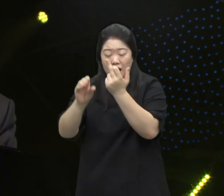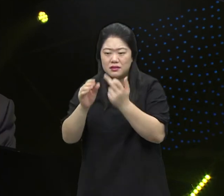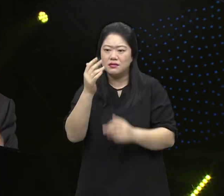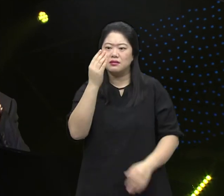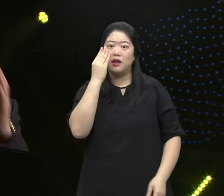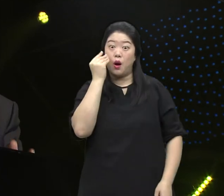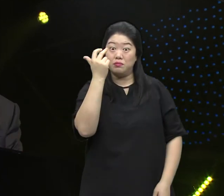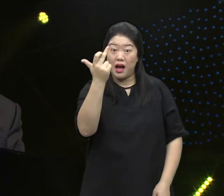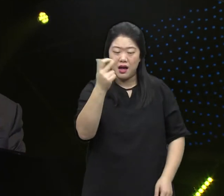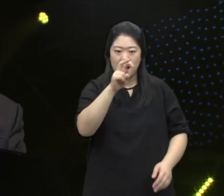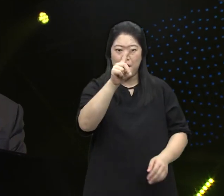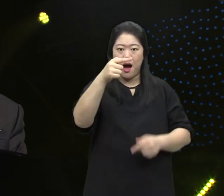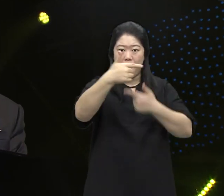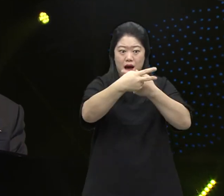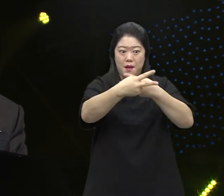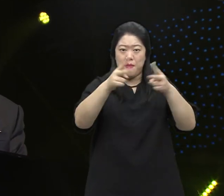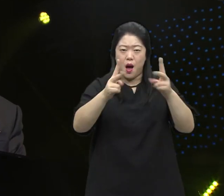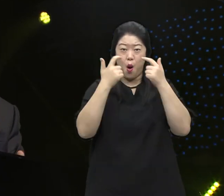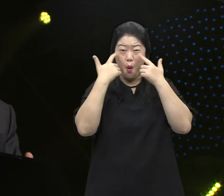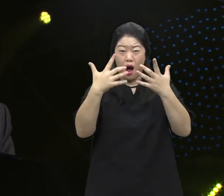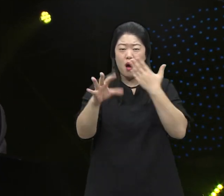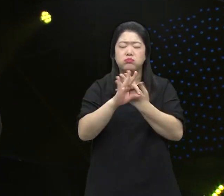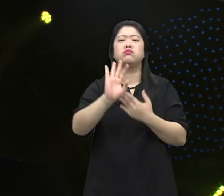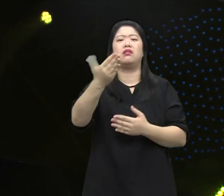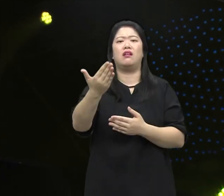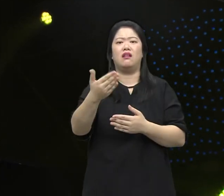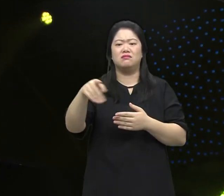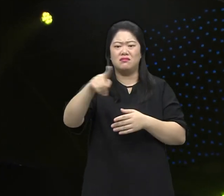But if you don't do it this way, later you will face problems.